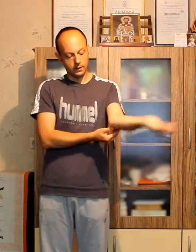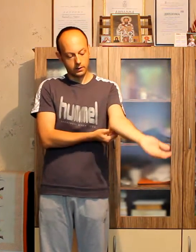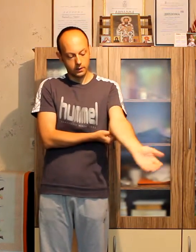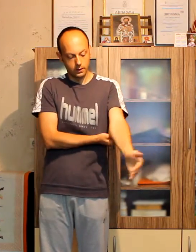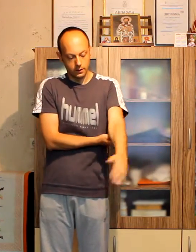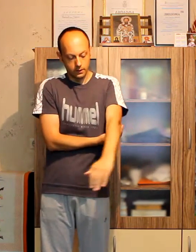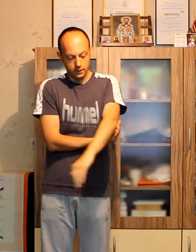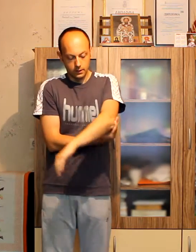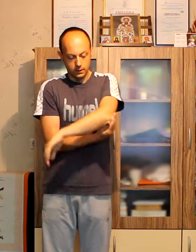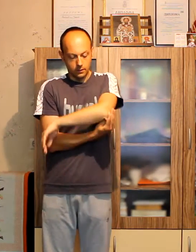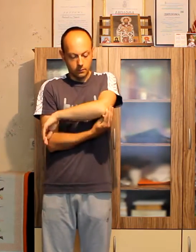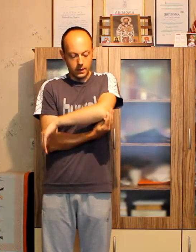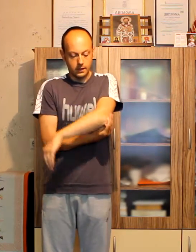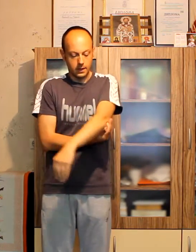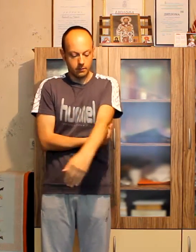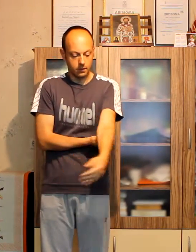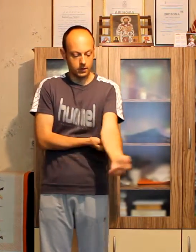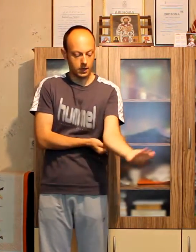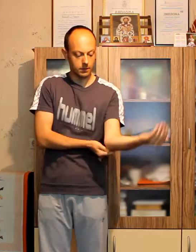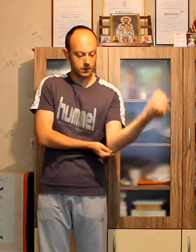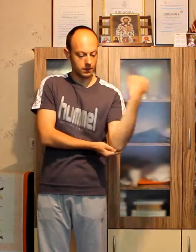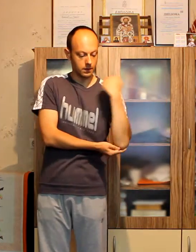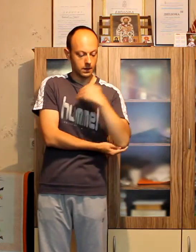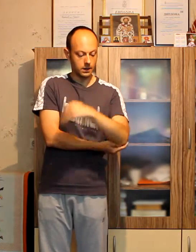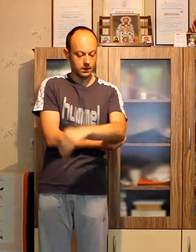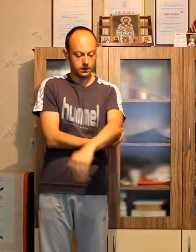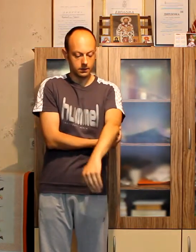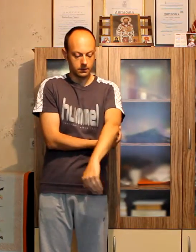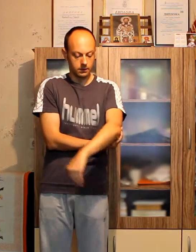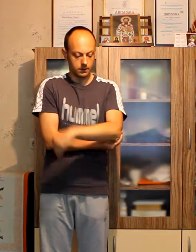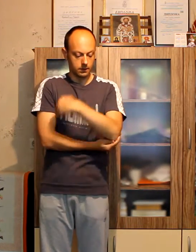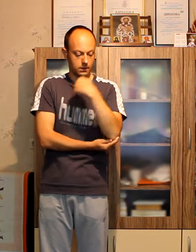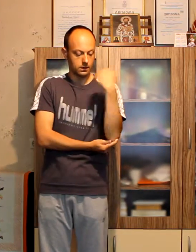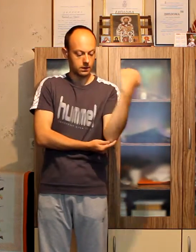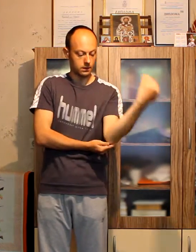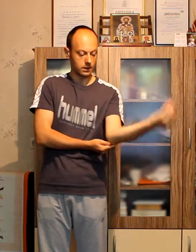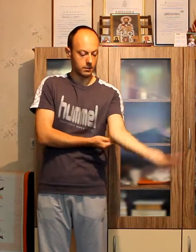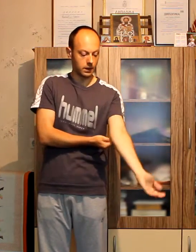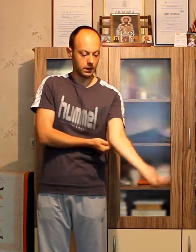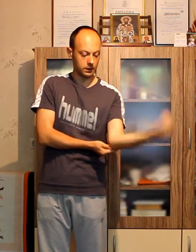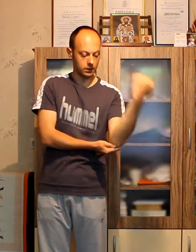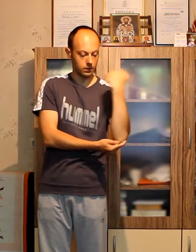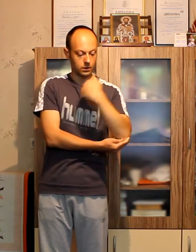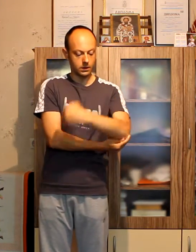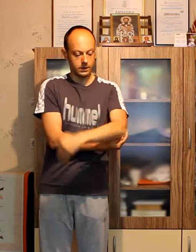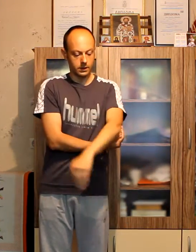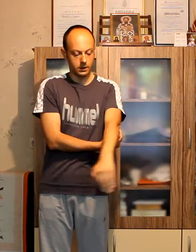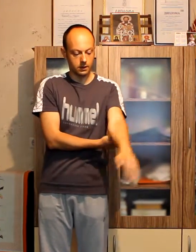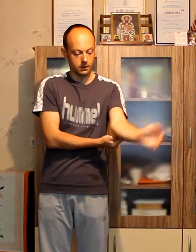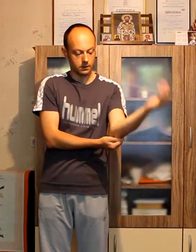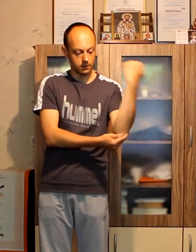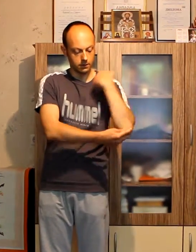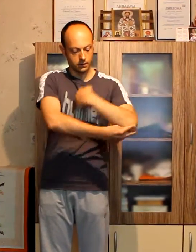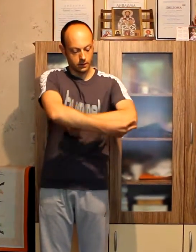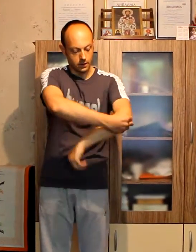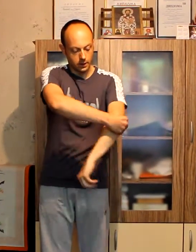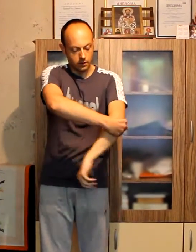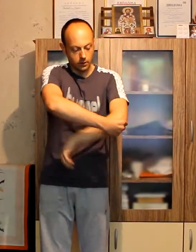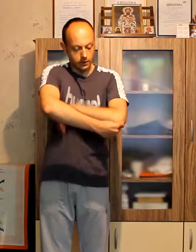make some shapes in the air. Number eight, or circle, in order